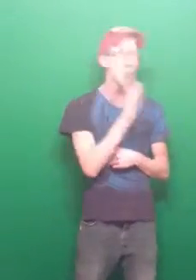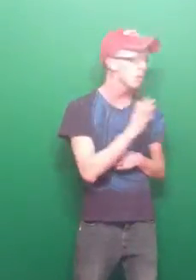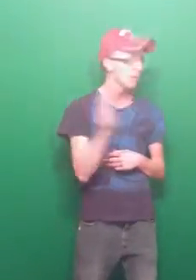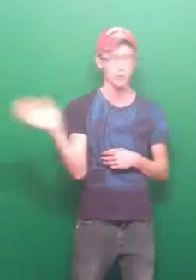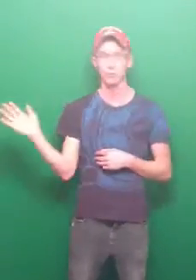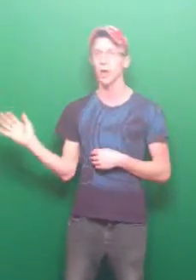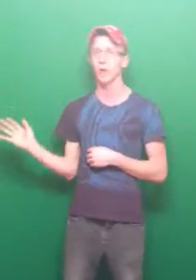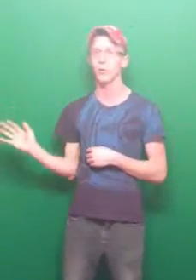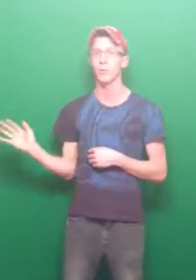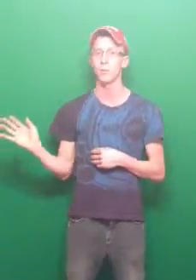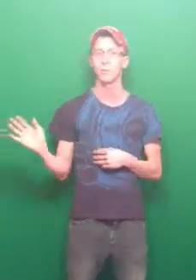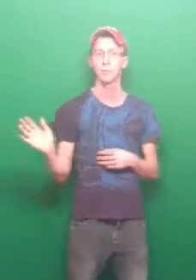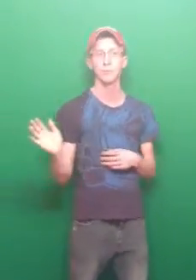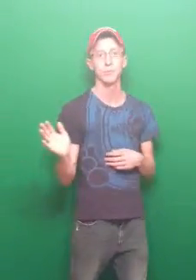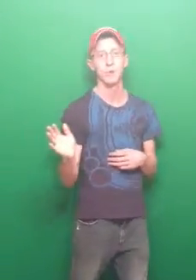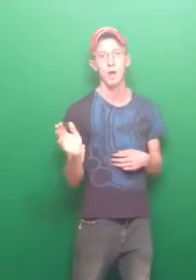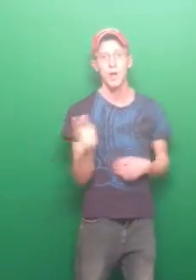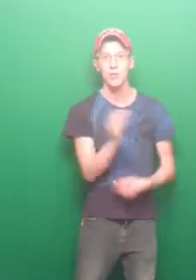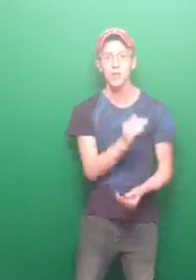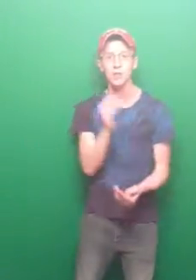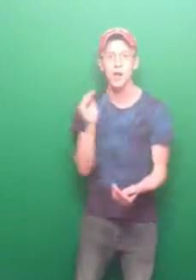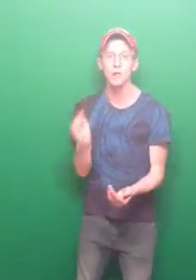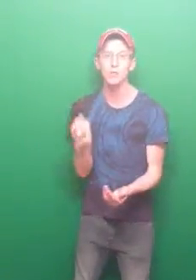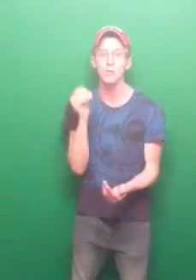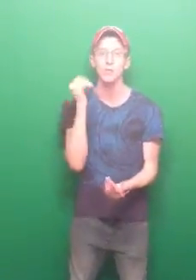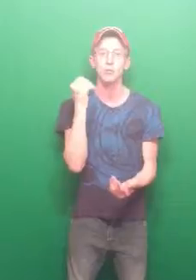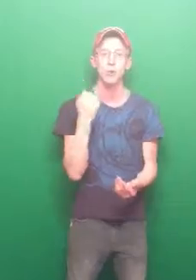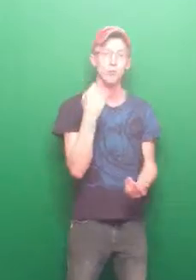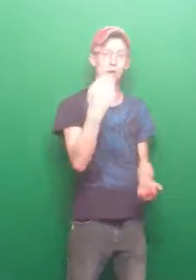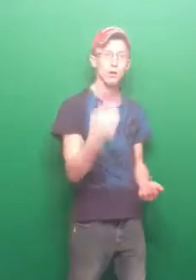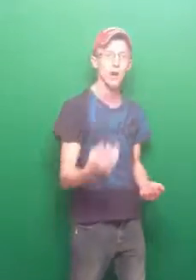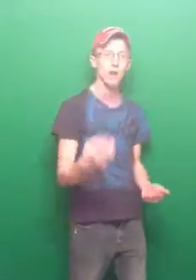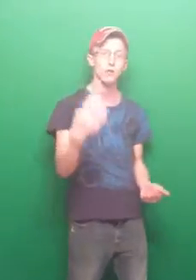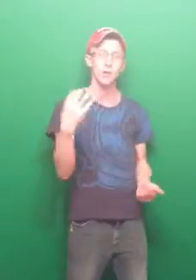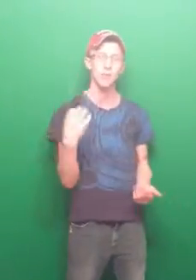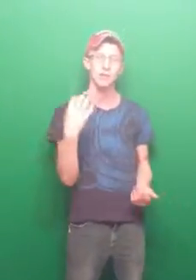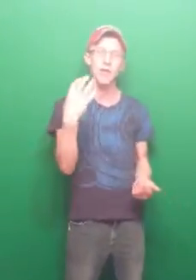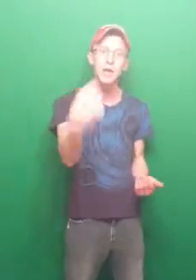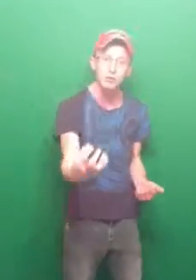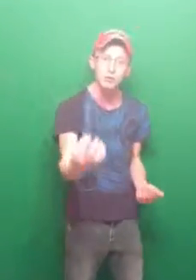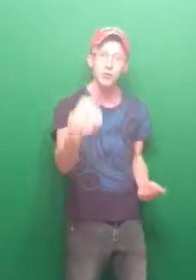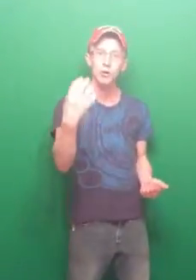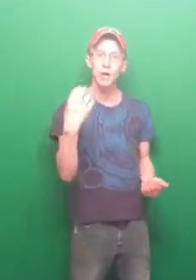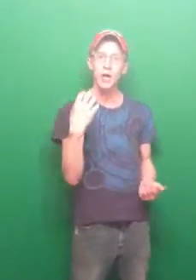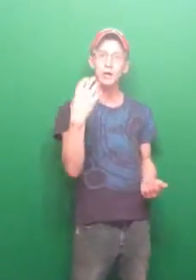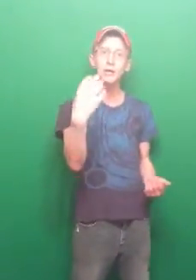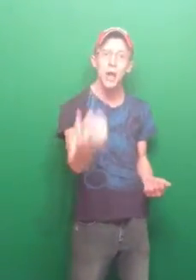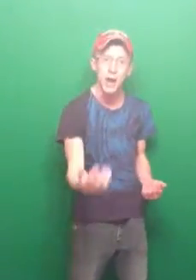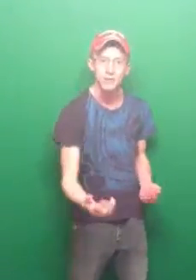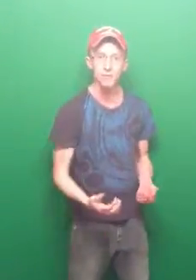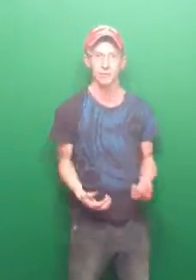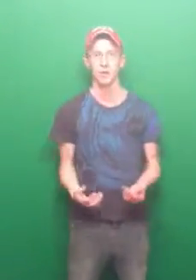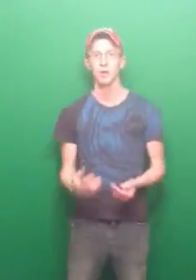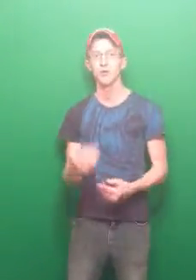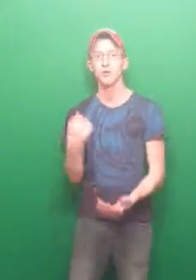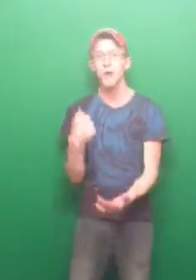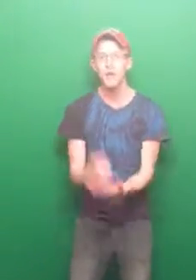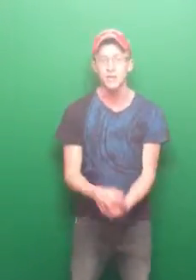over this planet. I think a lot of people don't realize their potential in life to make a